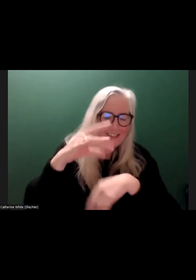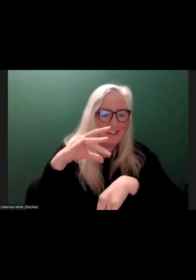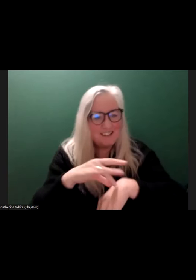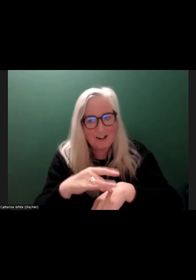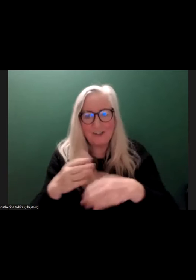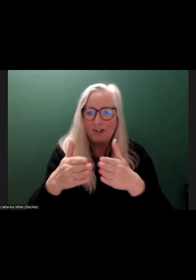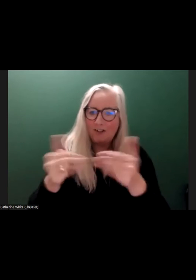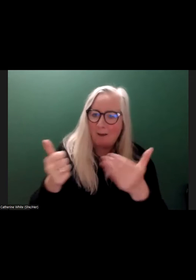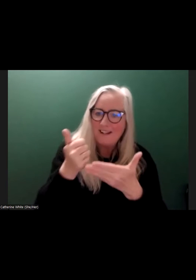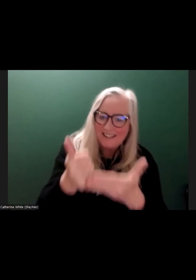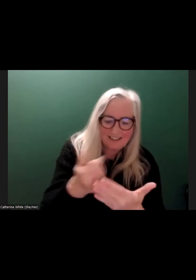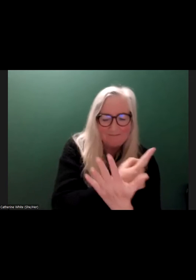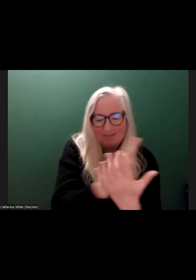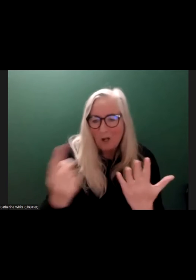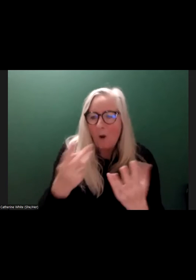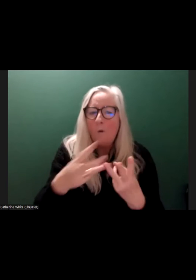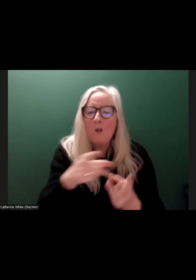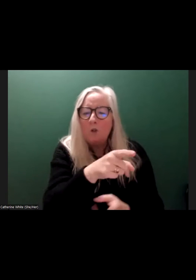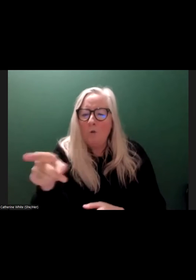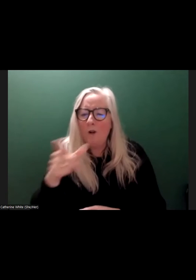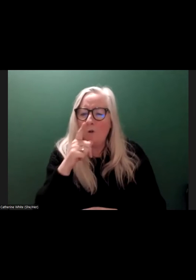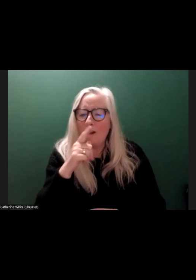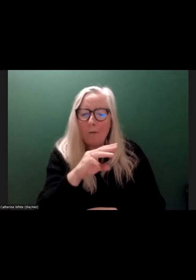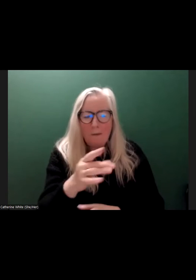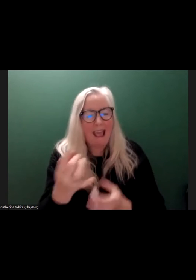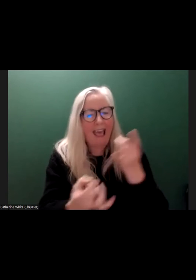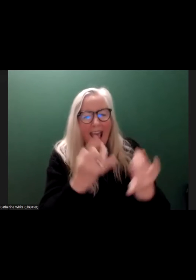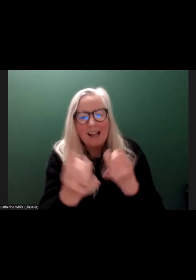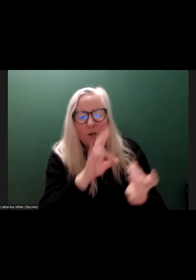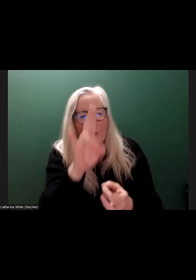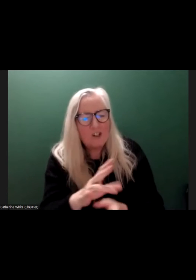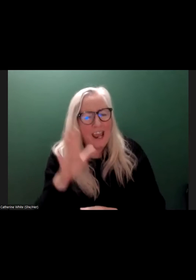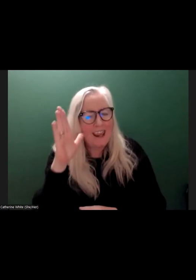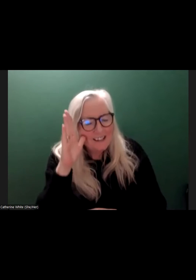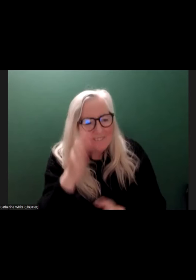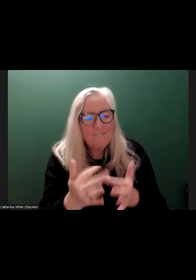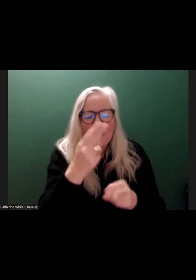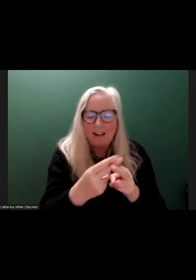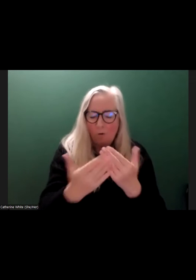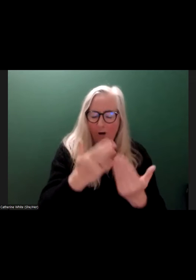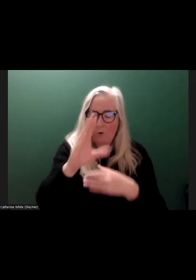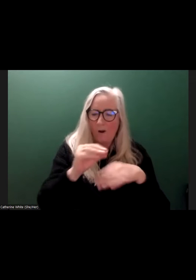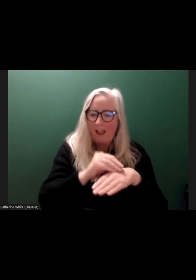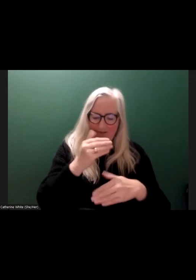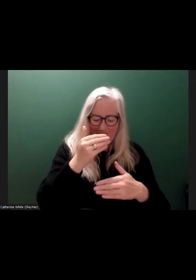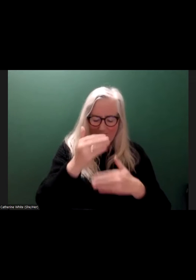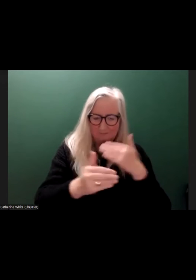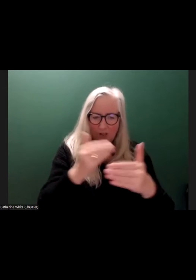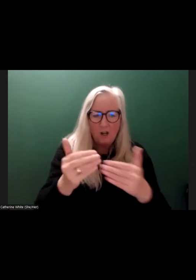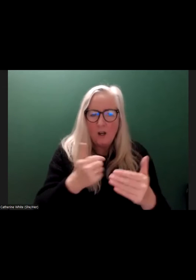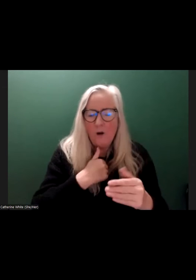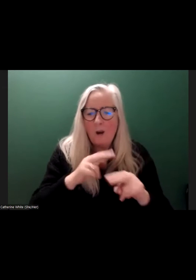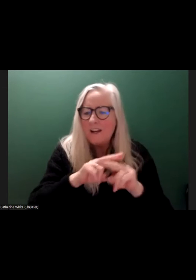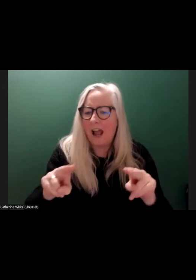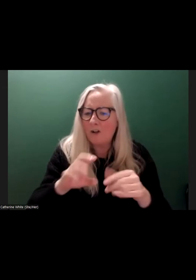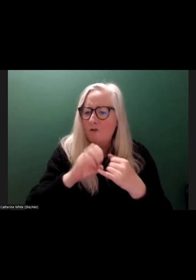shop assistants. When you talk to people, you ask them questions. You listen. You find out what's going on. And I don't, you know, we don't try to inflect